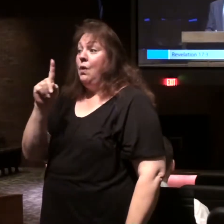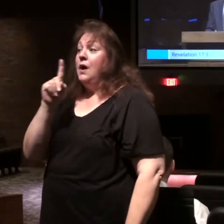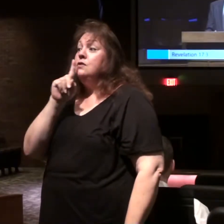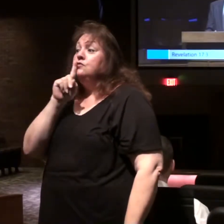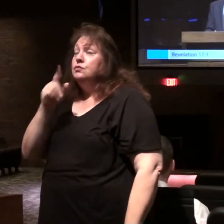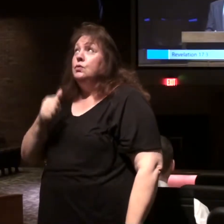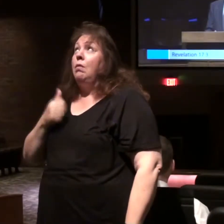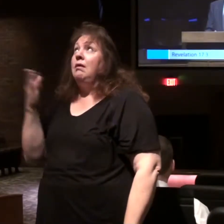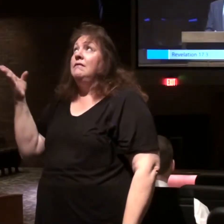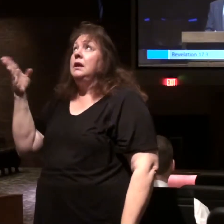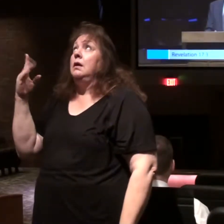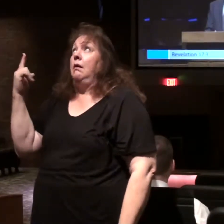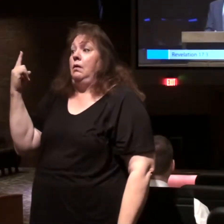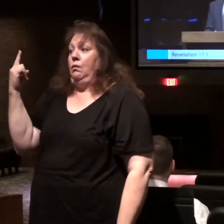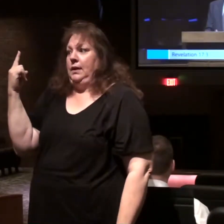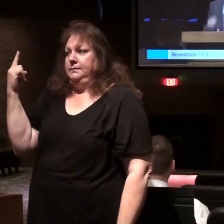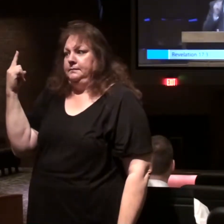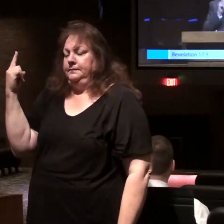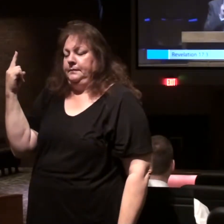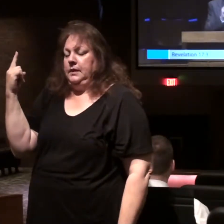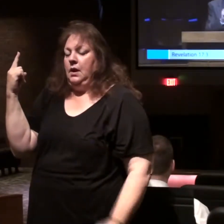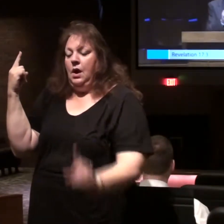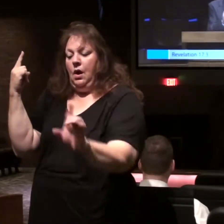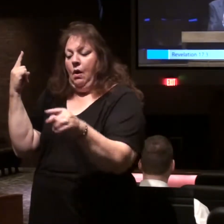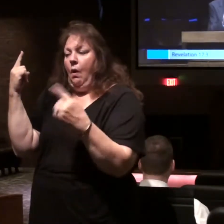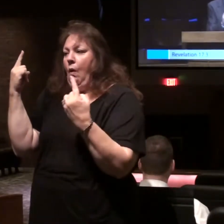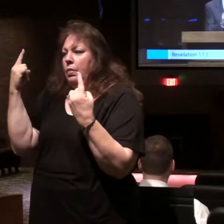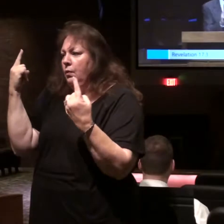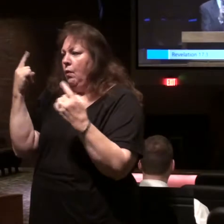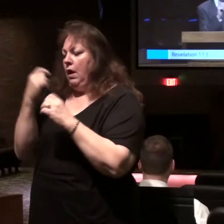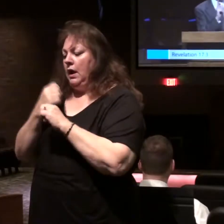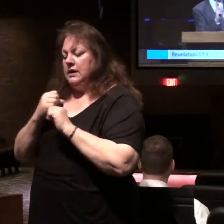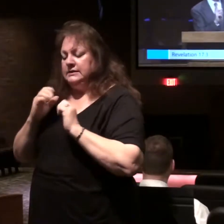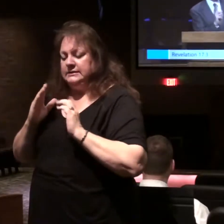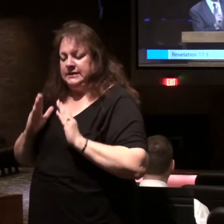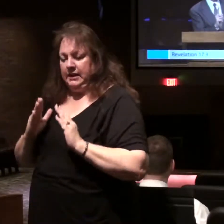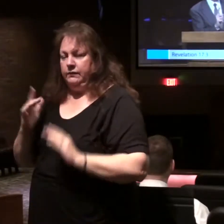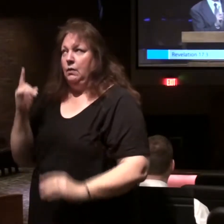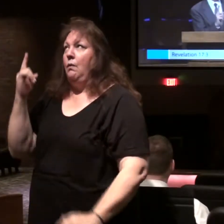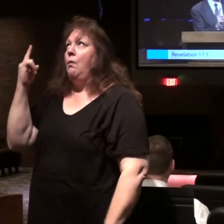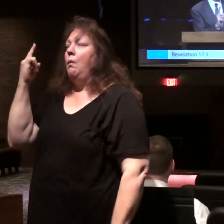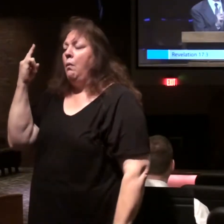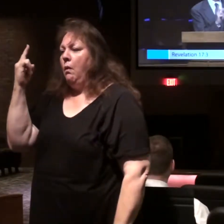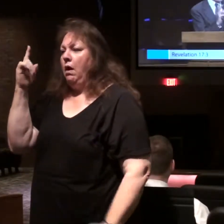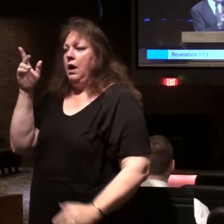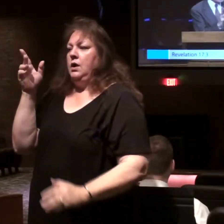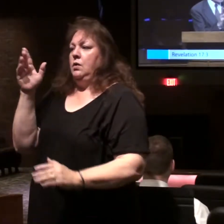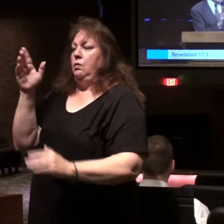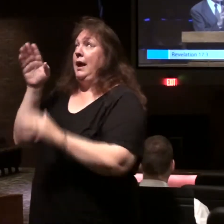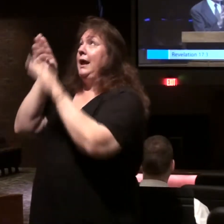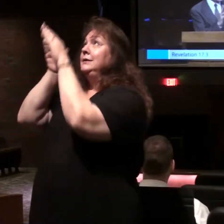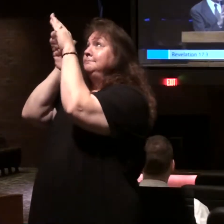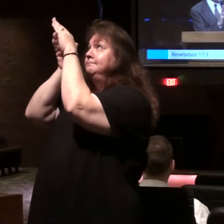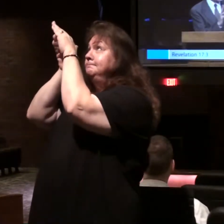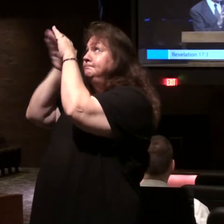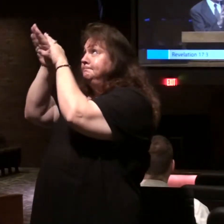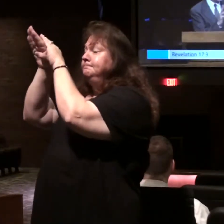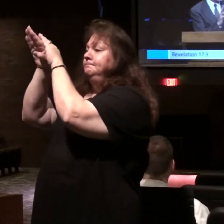and living God. There is only one Savior. There is only one way of access